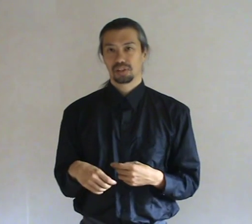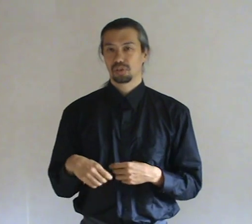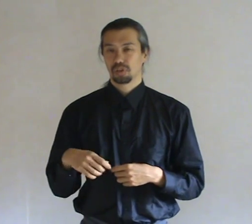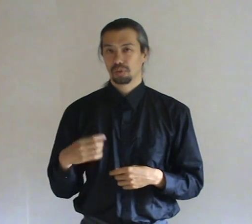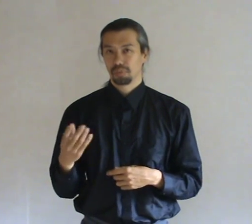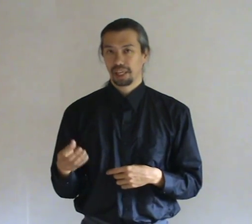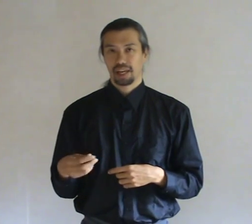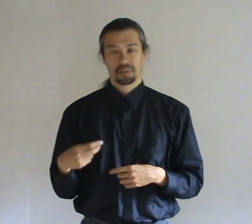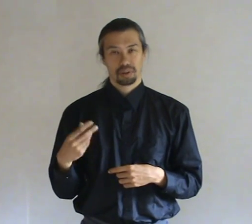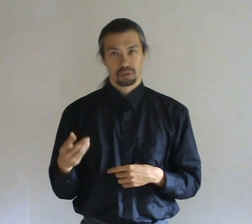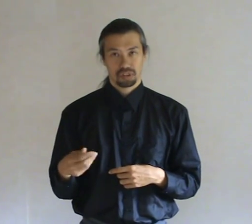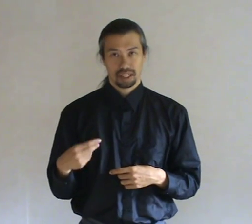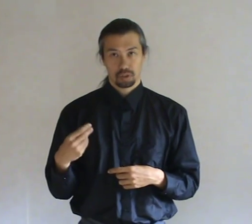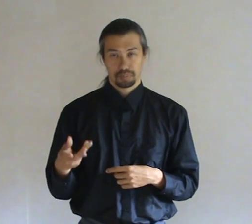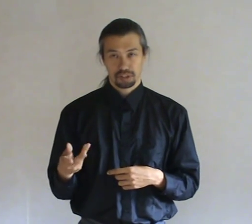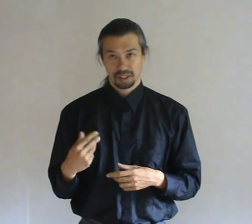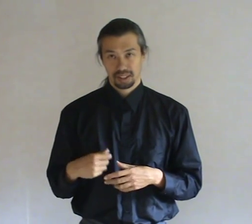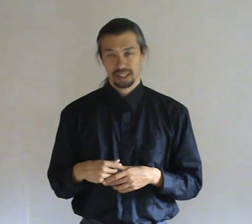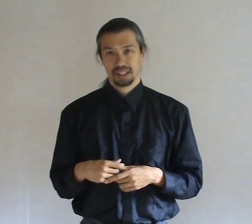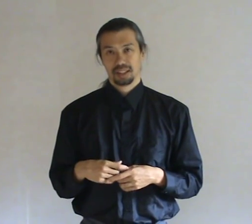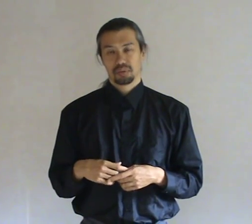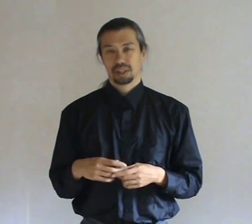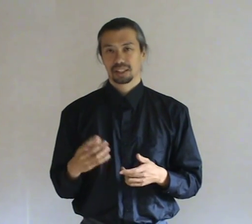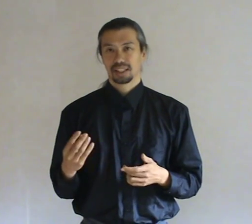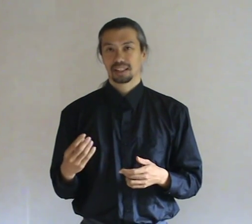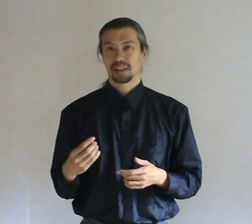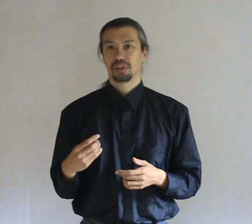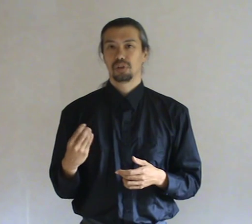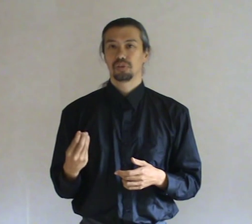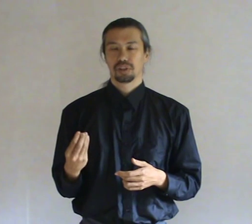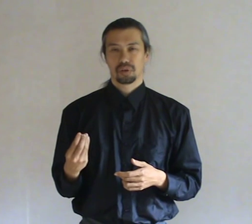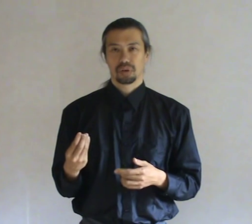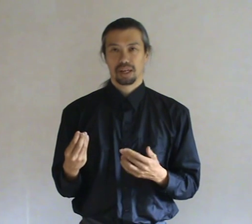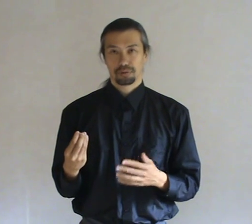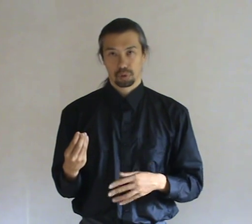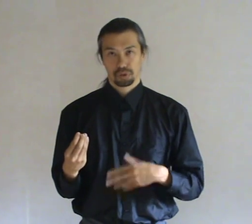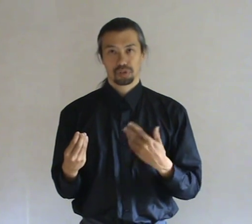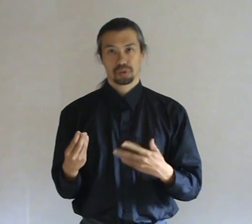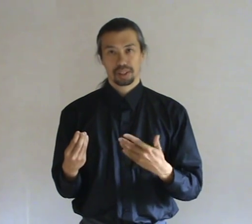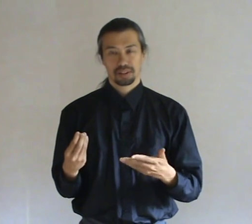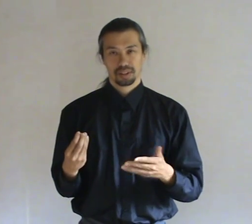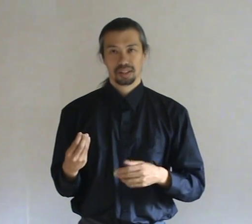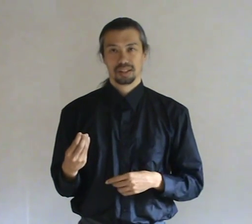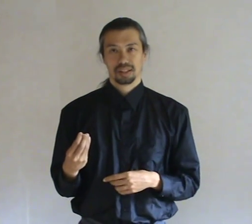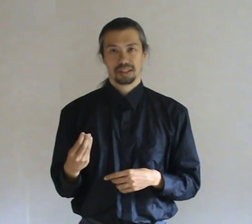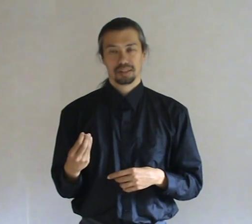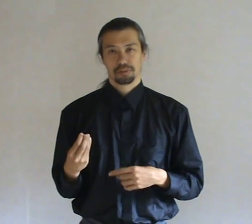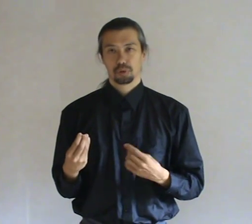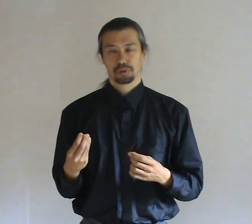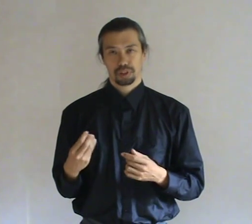you to be angry or sad or upset. Rather than that they are using your own life force to create food for